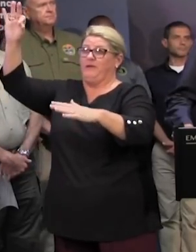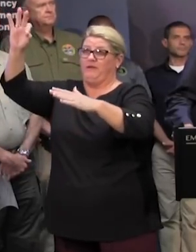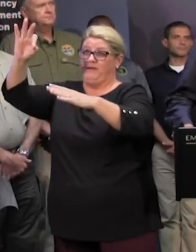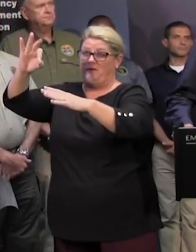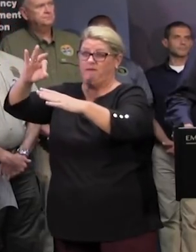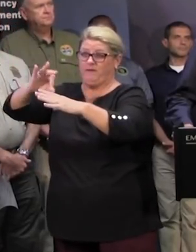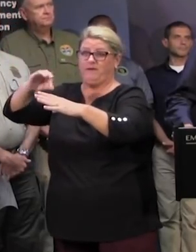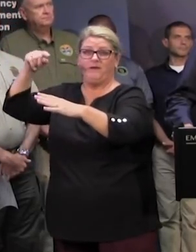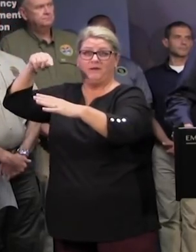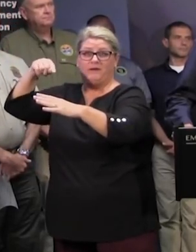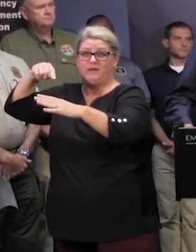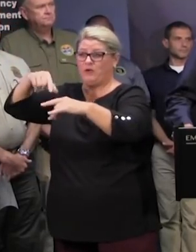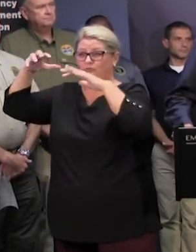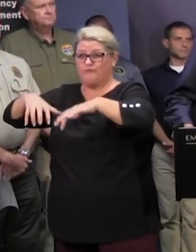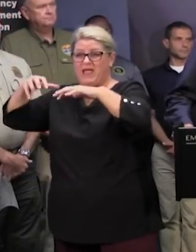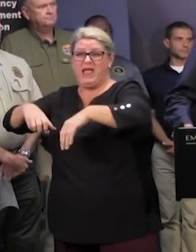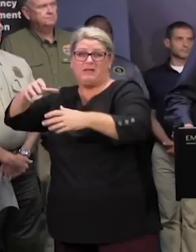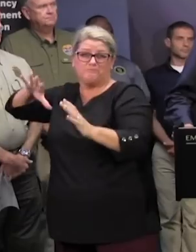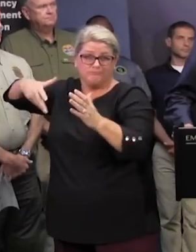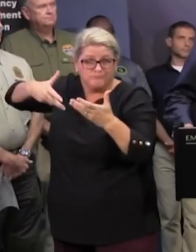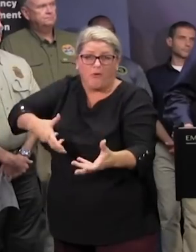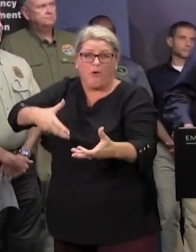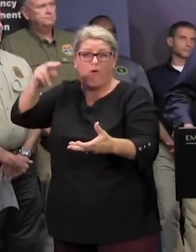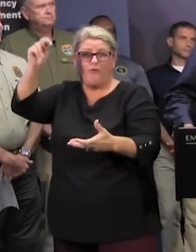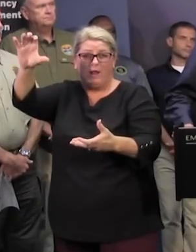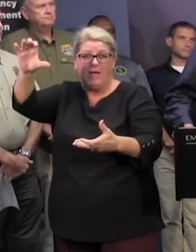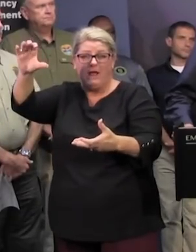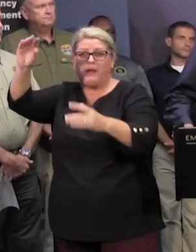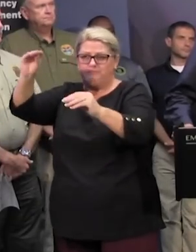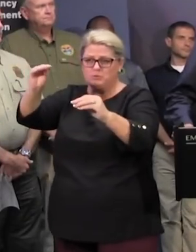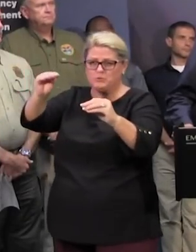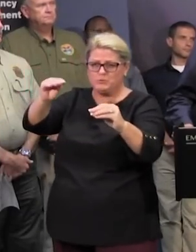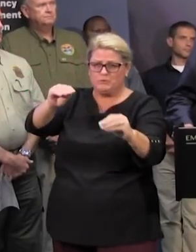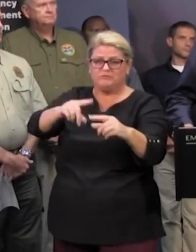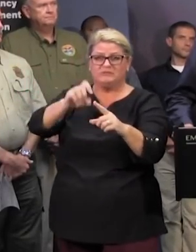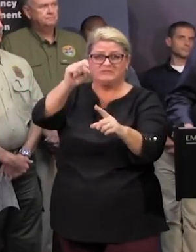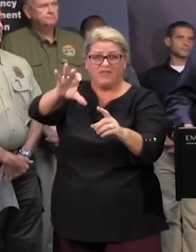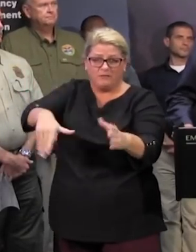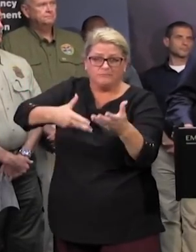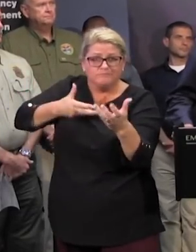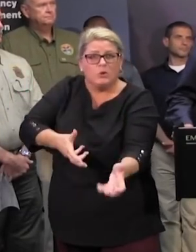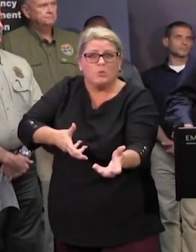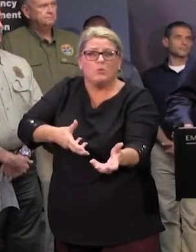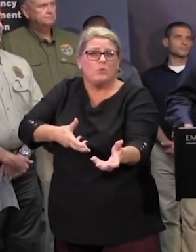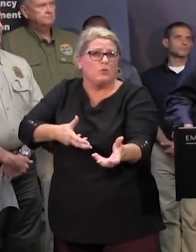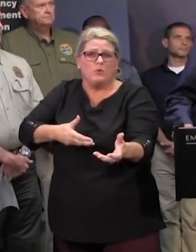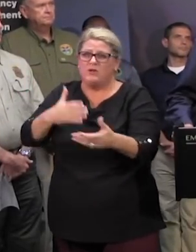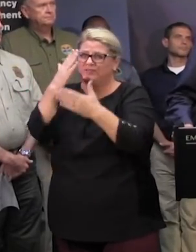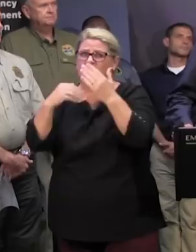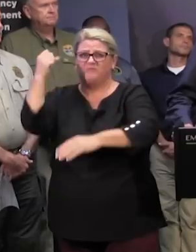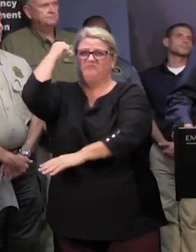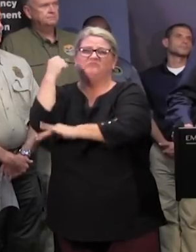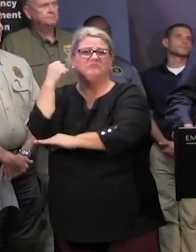of all the rain falling in north carolina as well as in south carolina record amounts of rainfall measured in feet